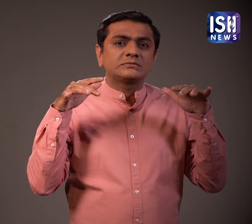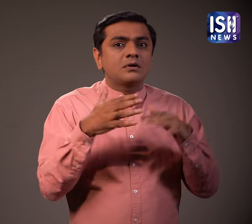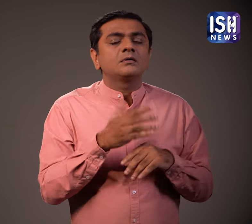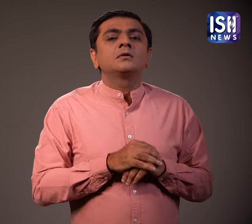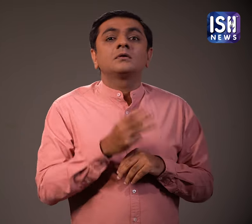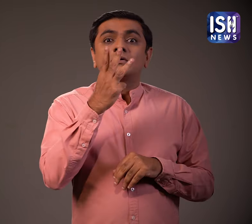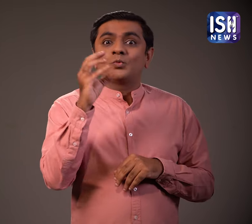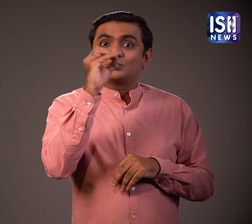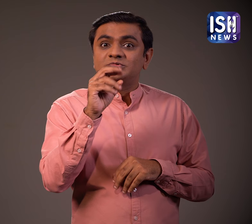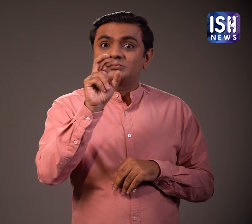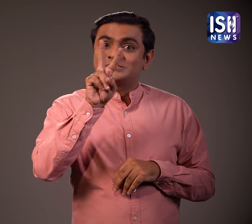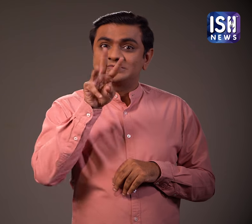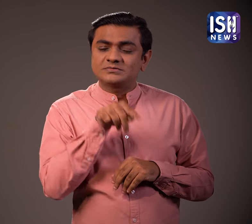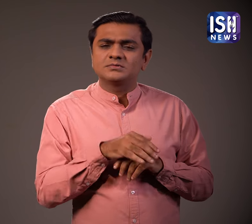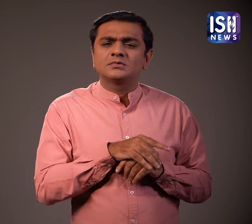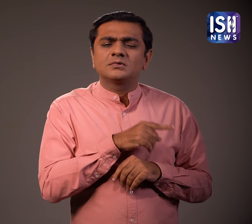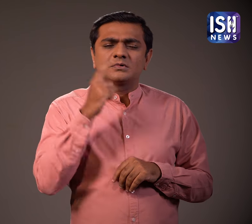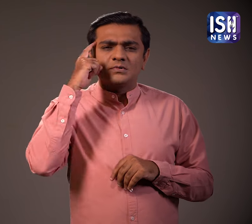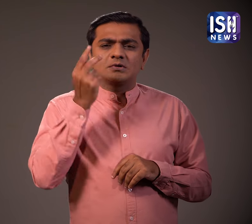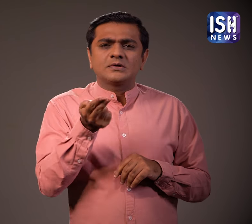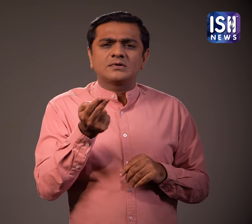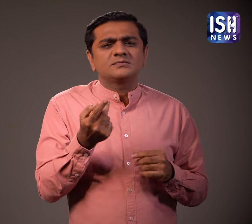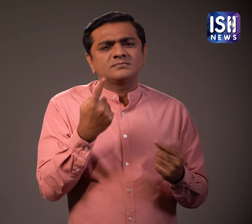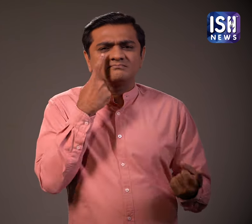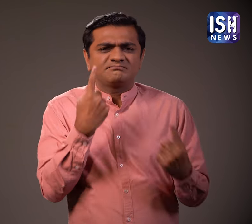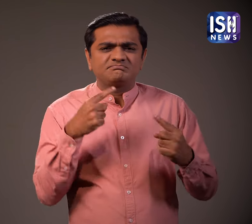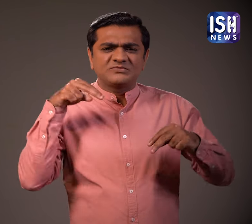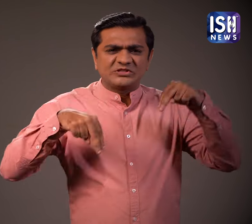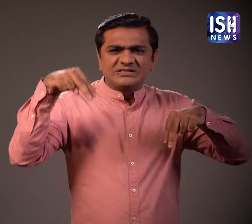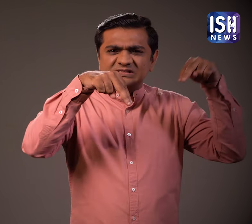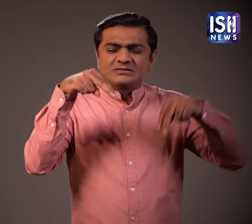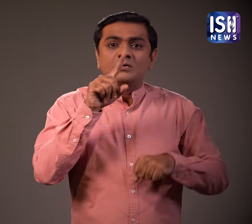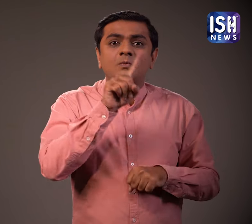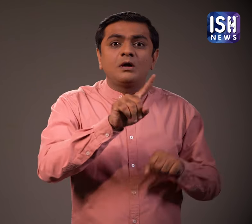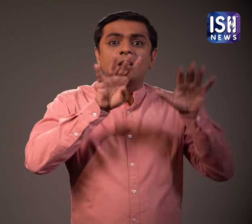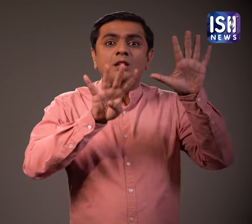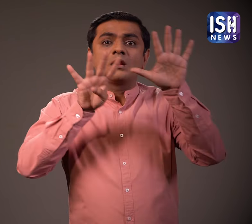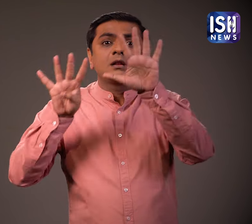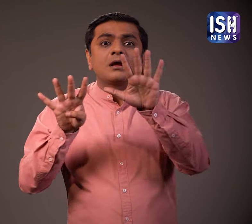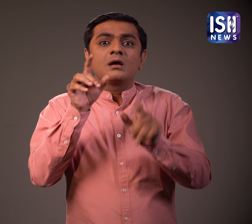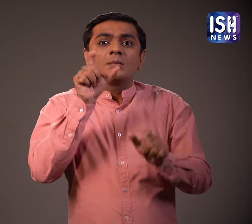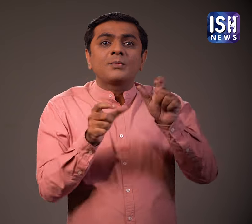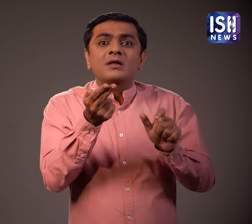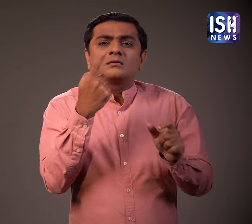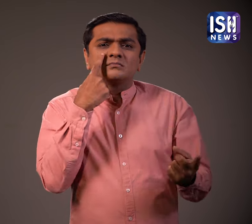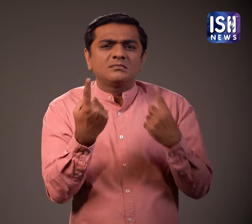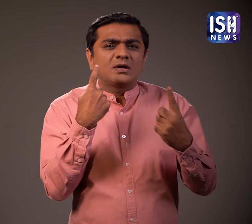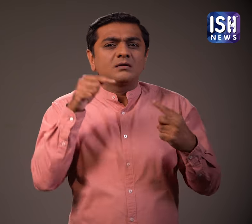On 3rd October 2023, another massive ticket checking drive involving 199 ticket checking staff was